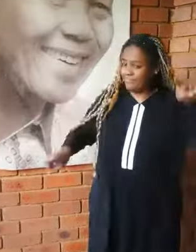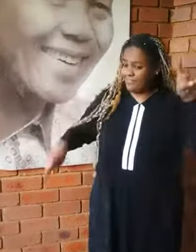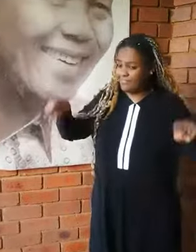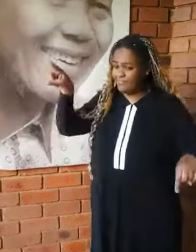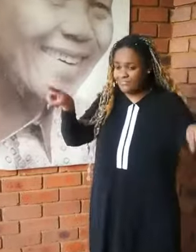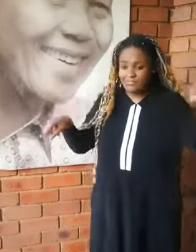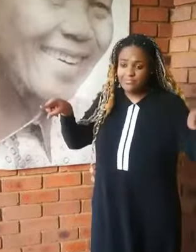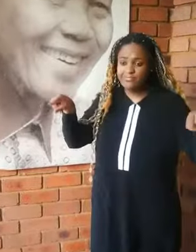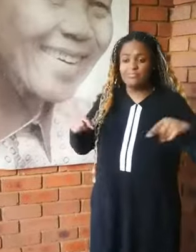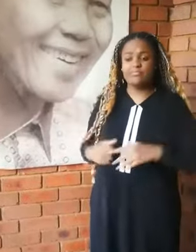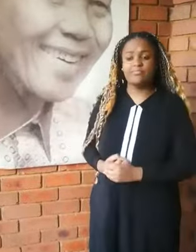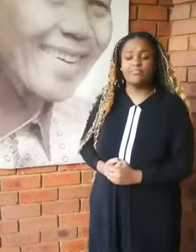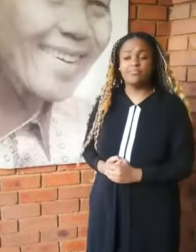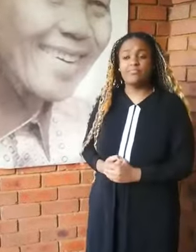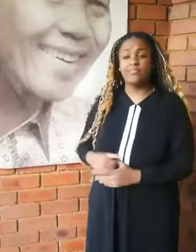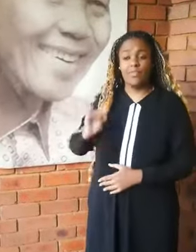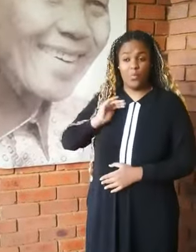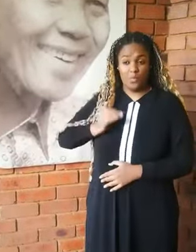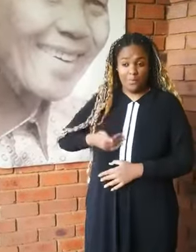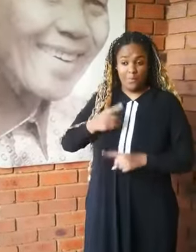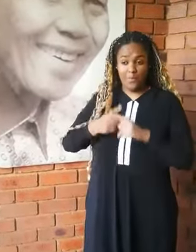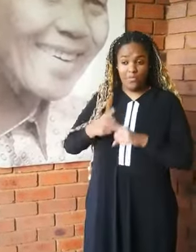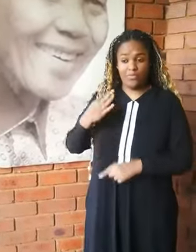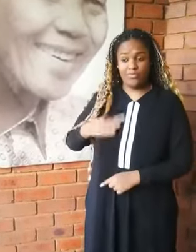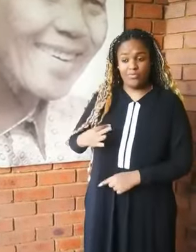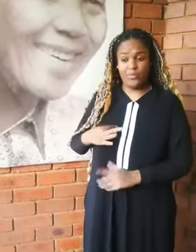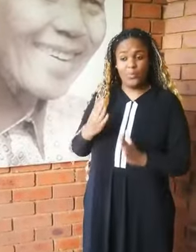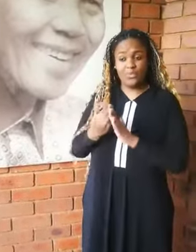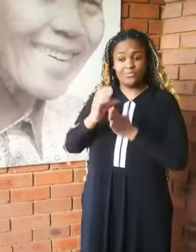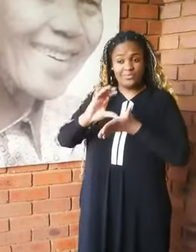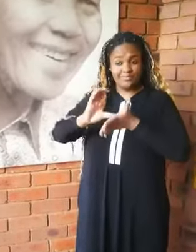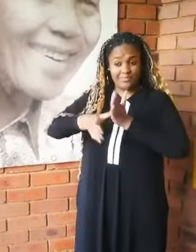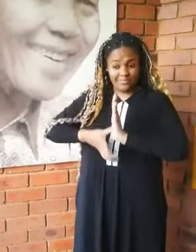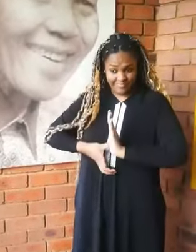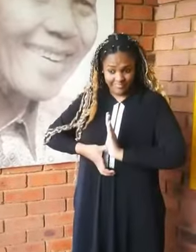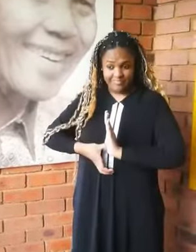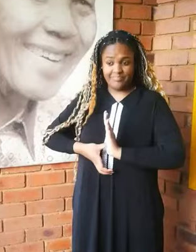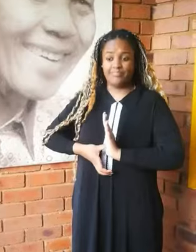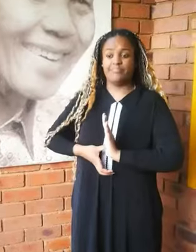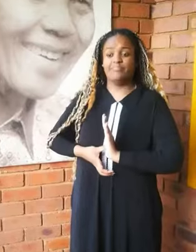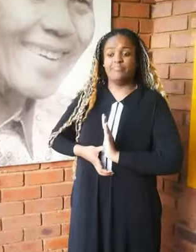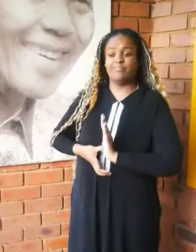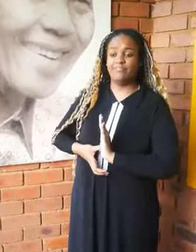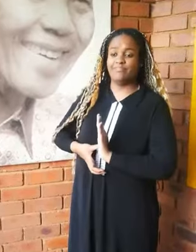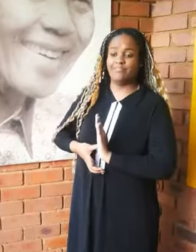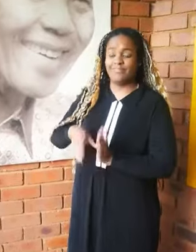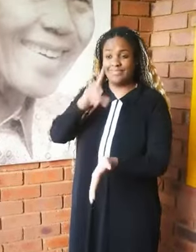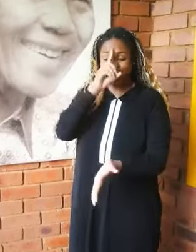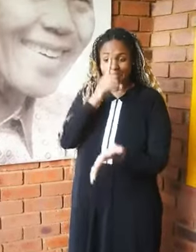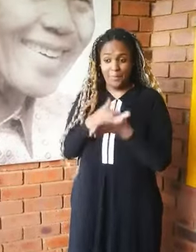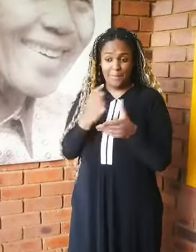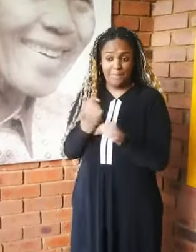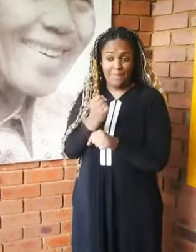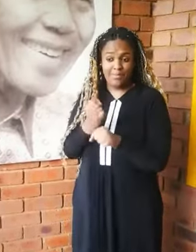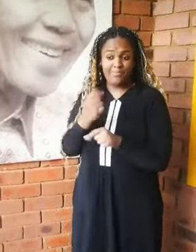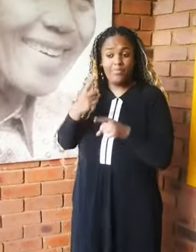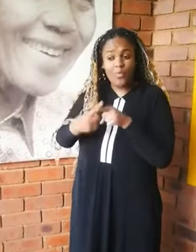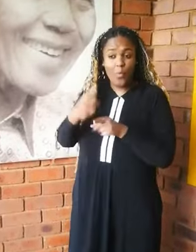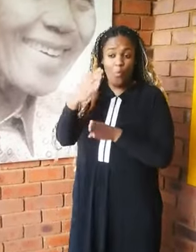-based violence, and harmful or gender discriminatory practices. Yet women and